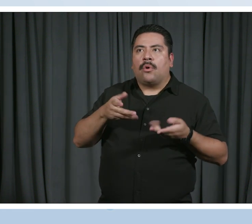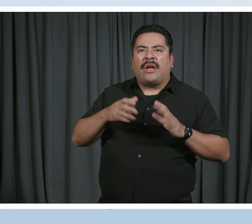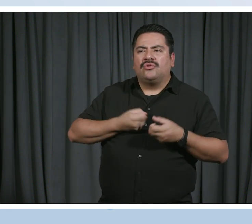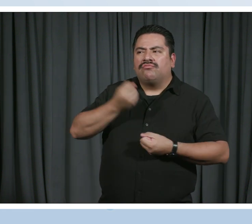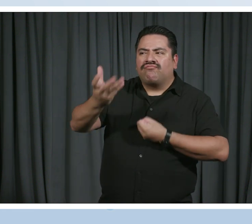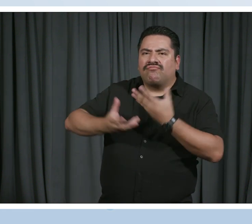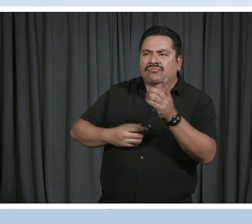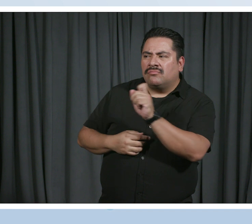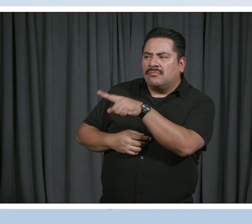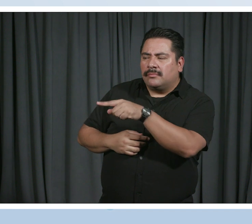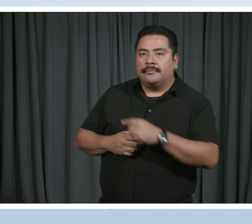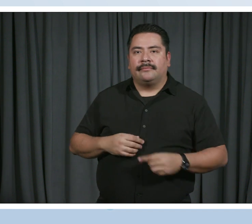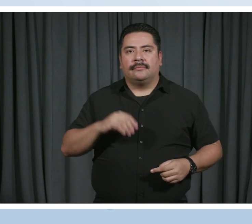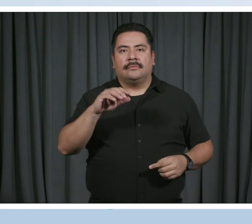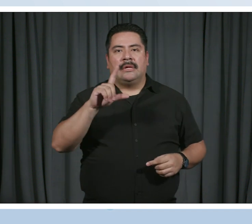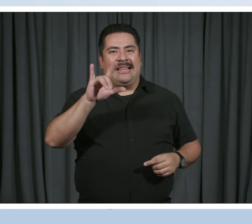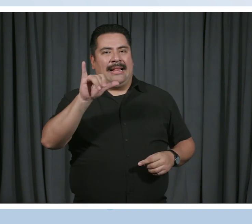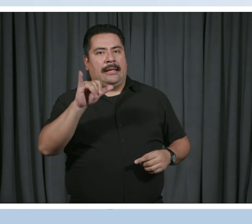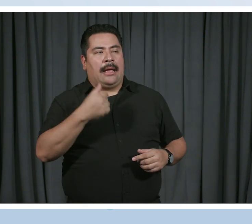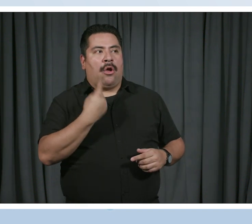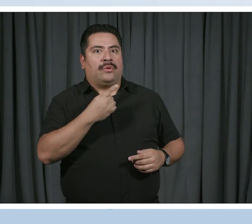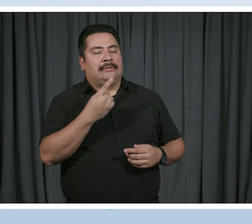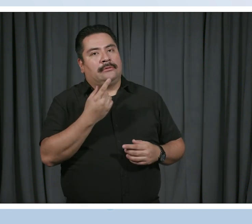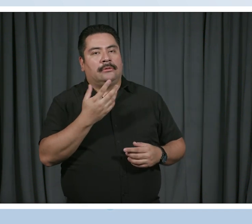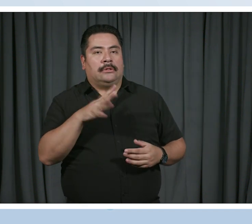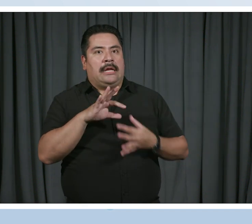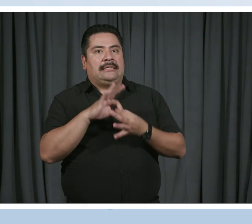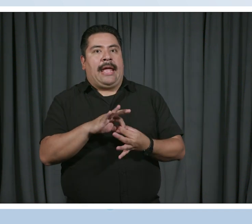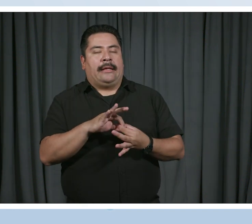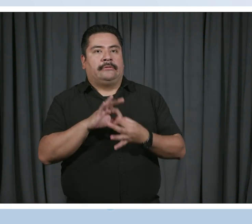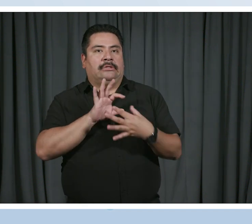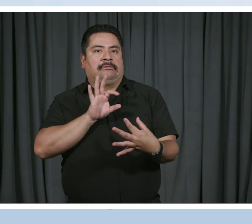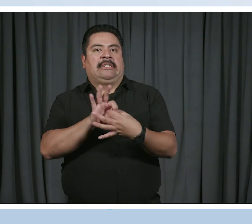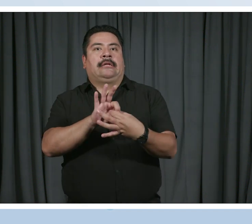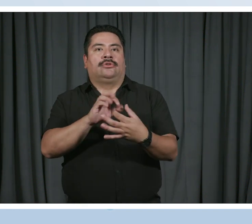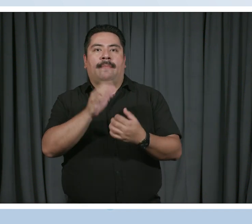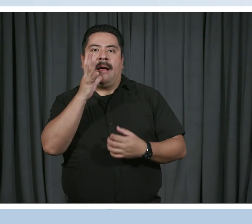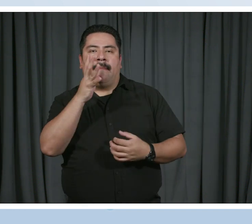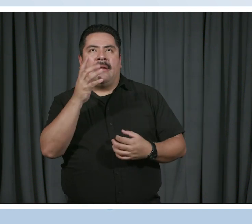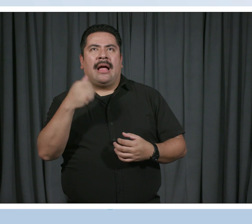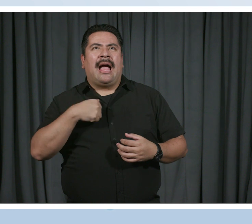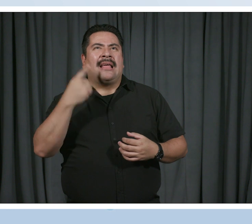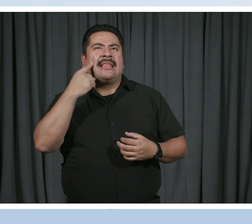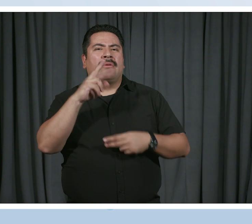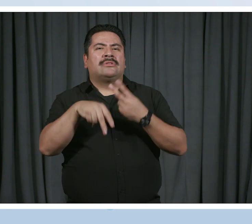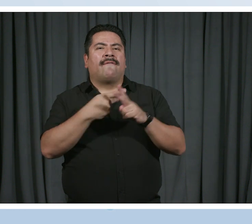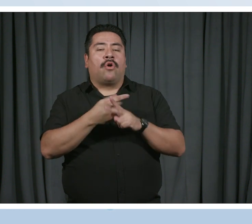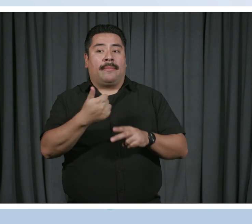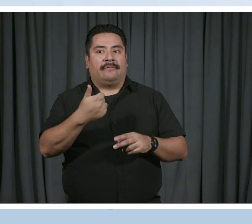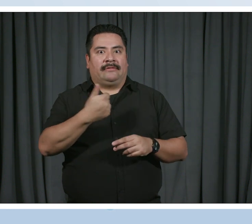Yeah, so I really, I was always pretty attached to my mother. And sometimes I think it was a form of like separation anxiety,